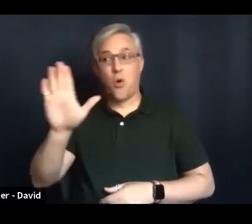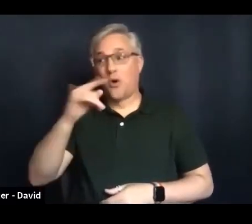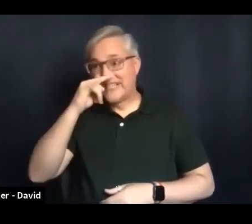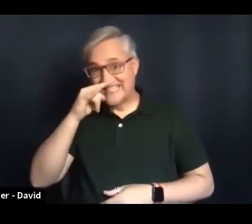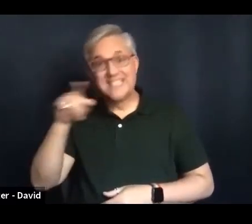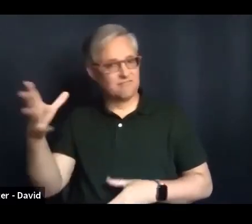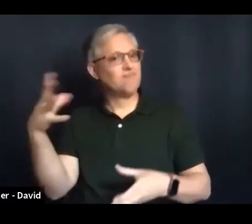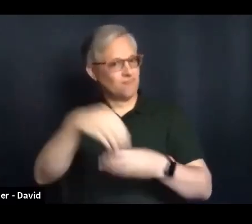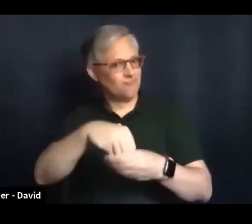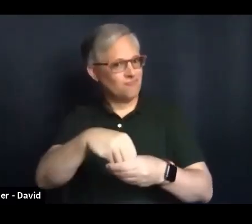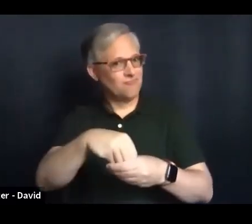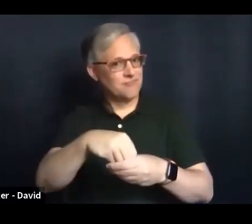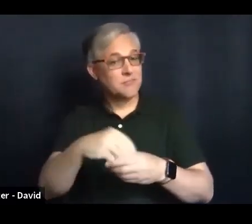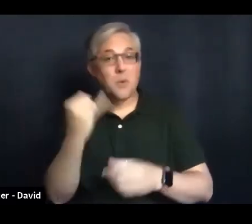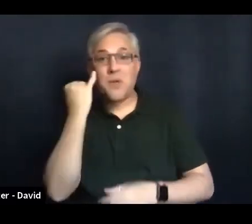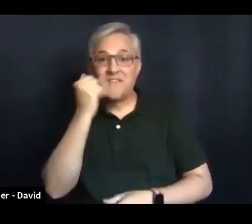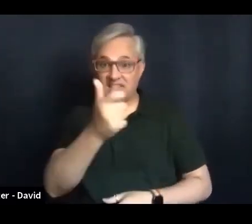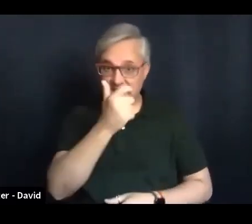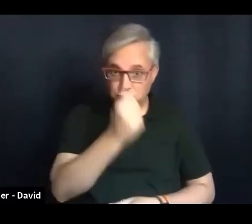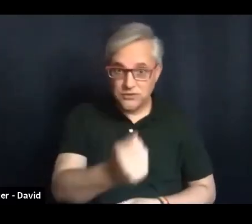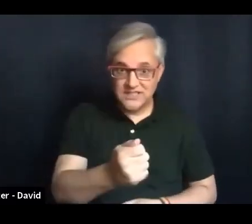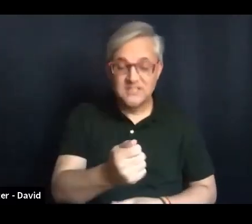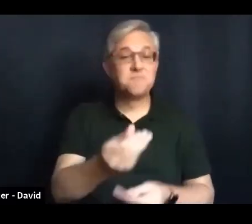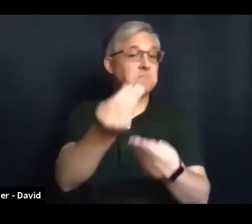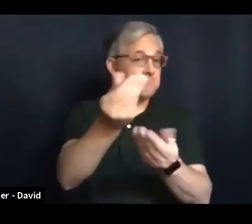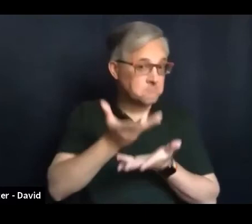Or let your family or friends know. All